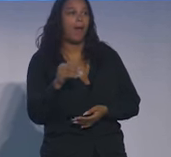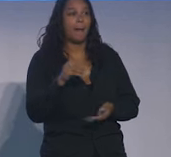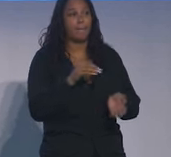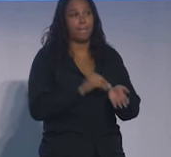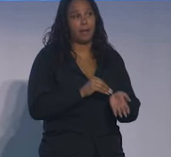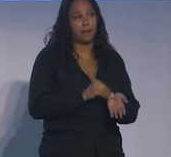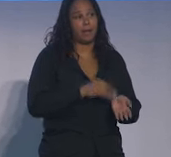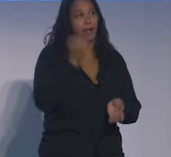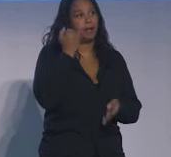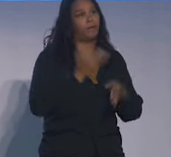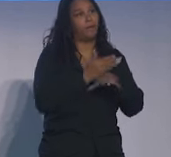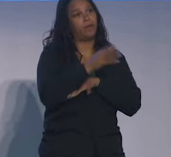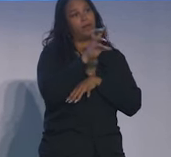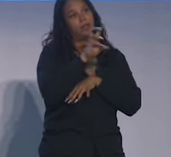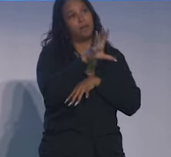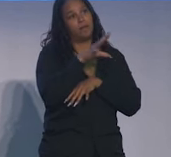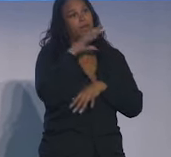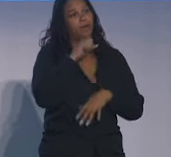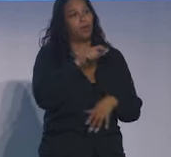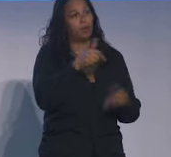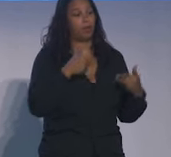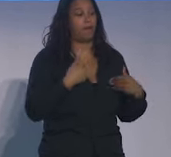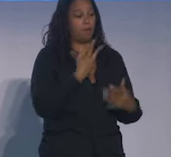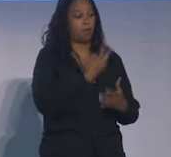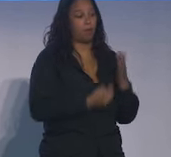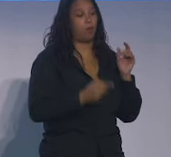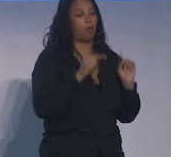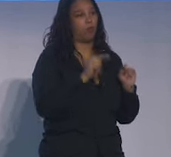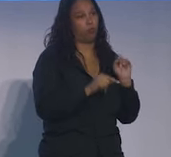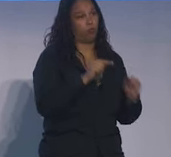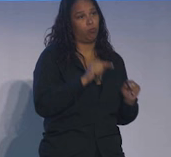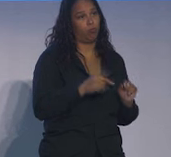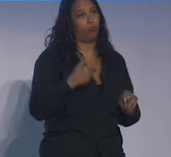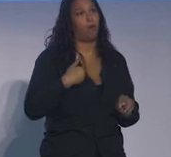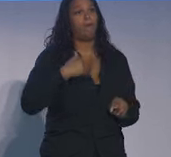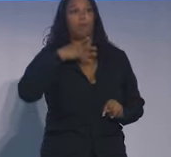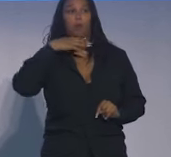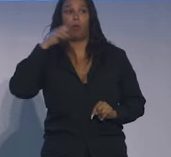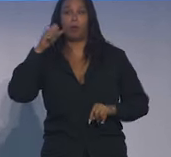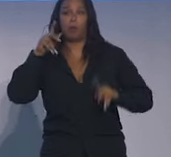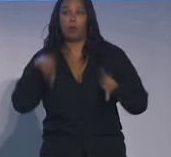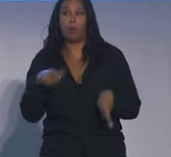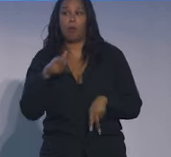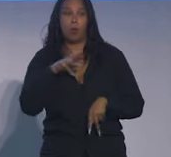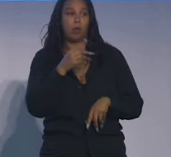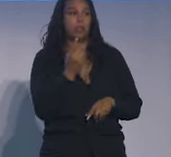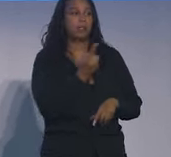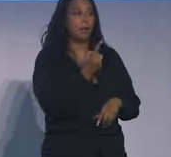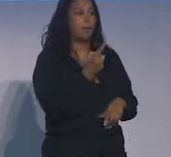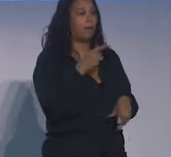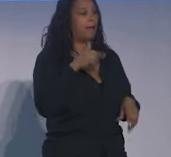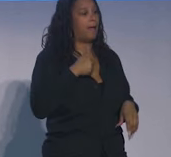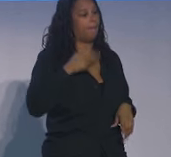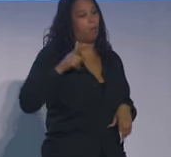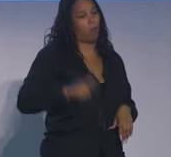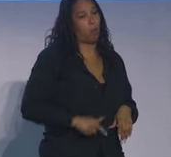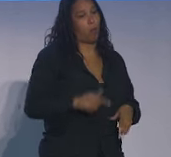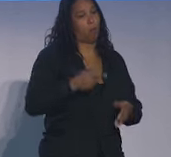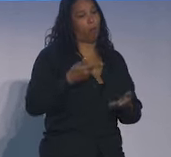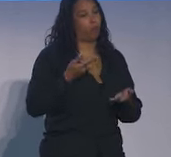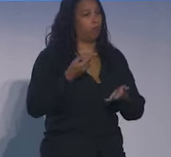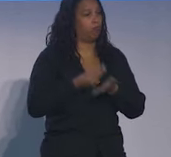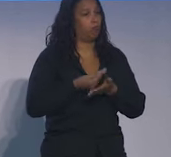over 65 and you get Medicare and Medicaid, you are both a senior and somebody living in low-income settings.